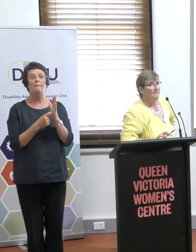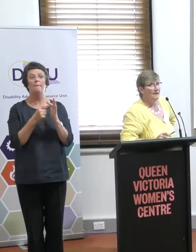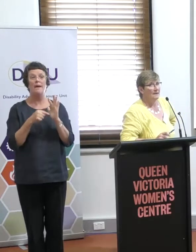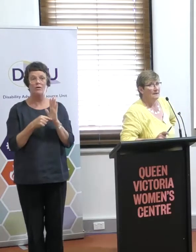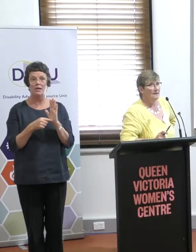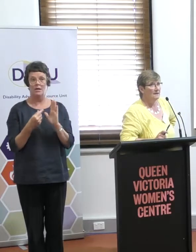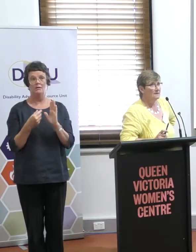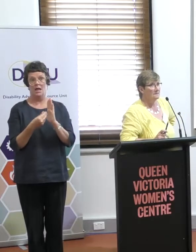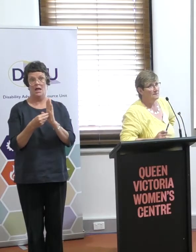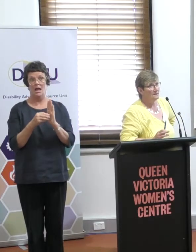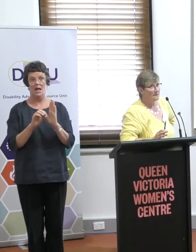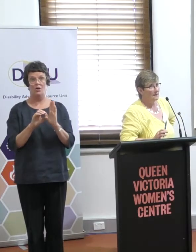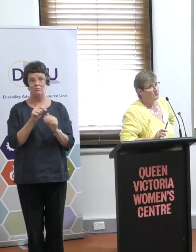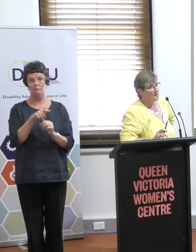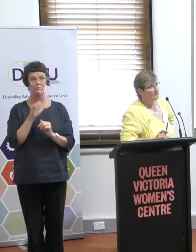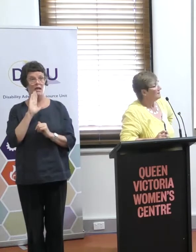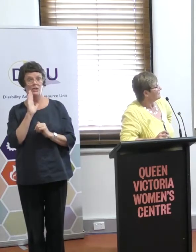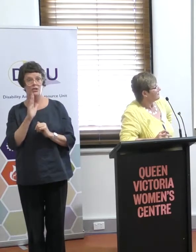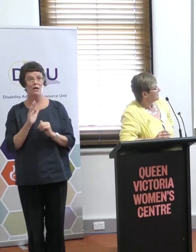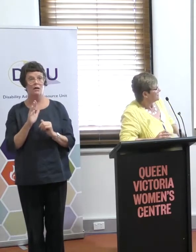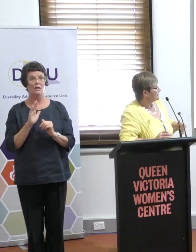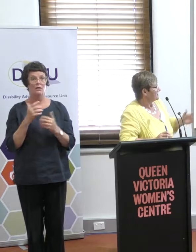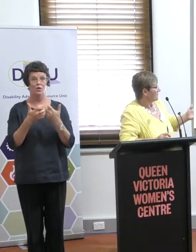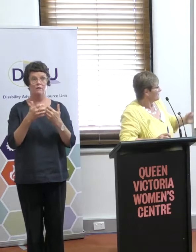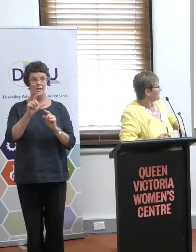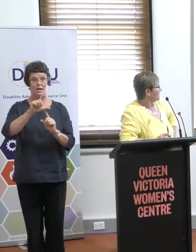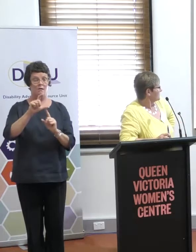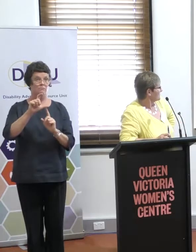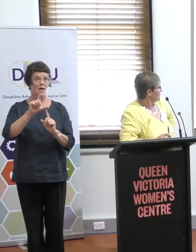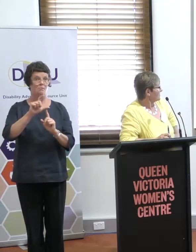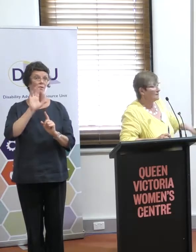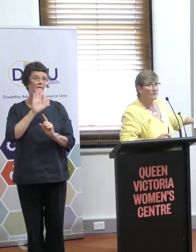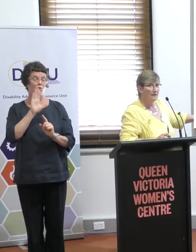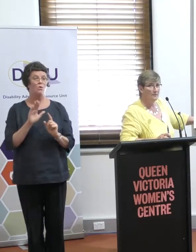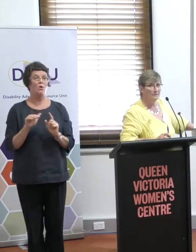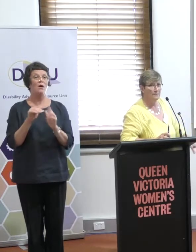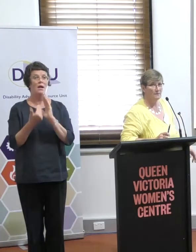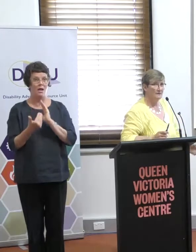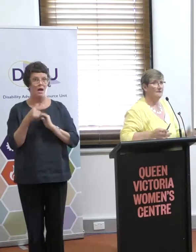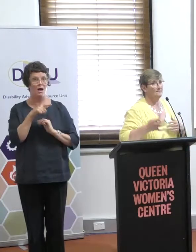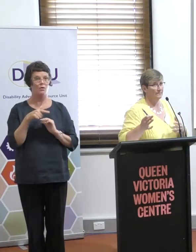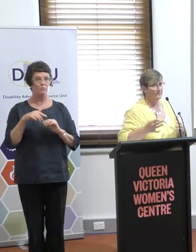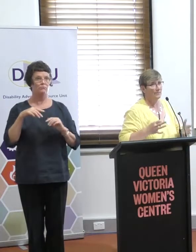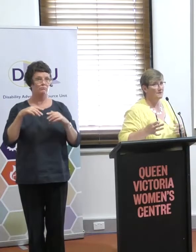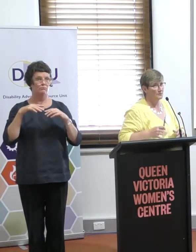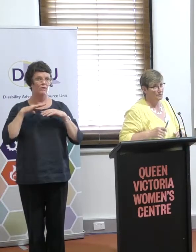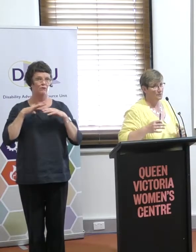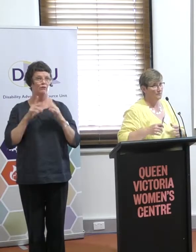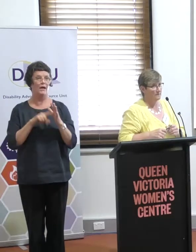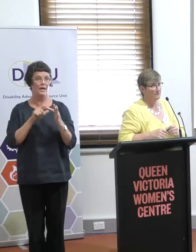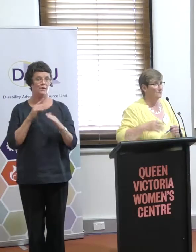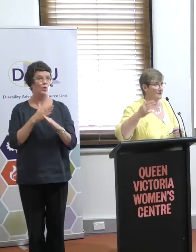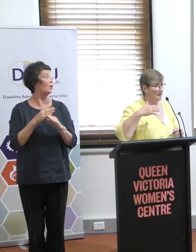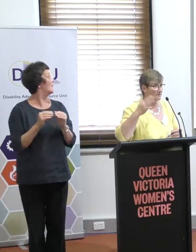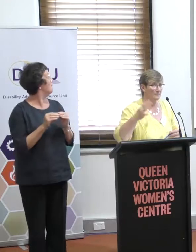Canberra. He doesn't lecture now and he deliberately does this kind of freelance work. And then Rhianne Williams was the researcher